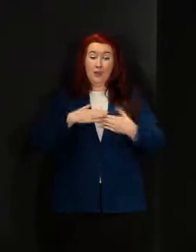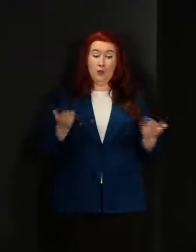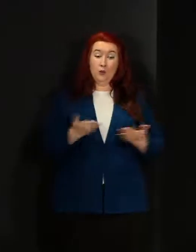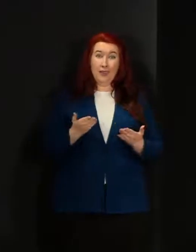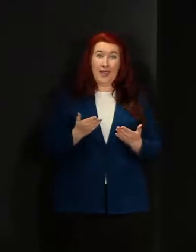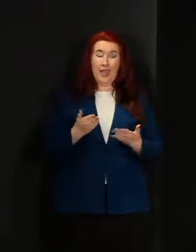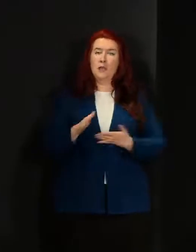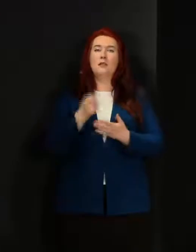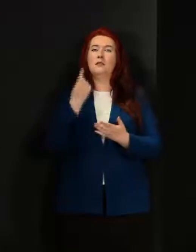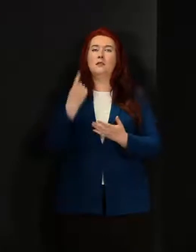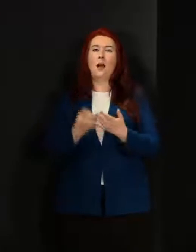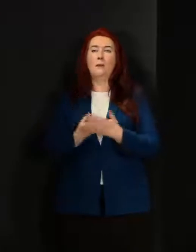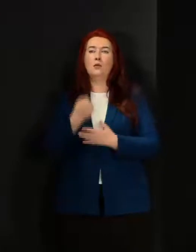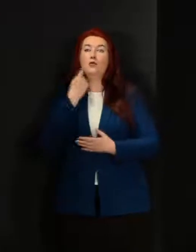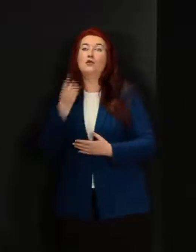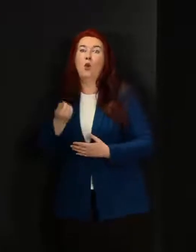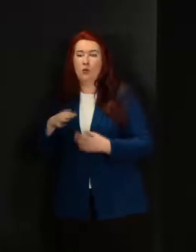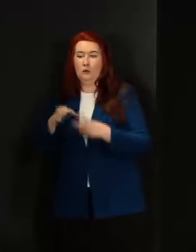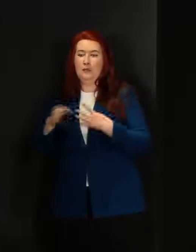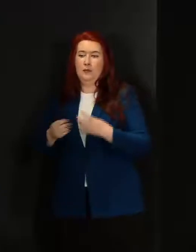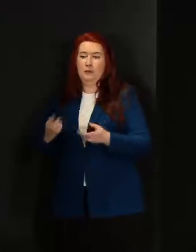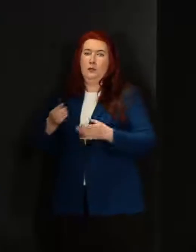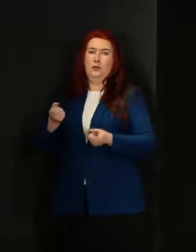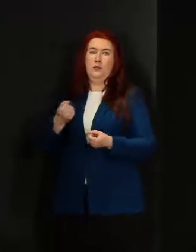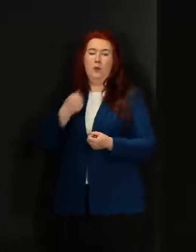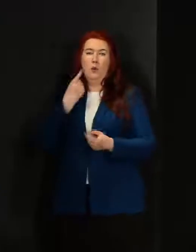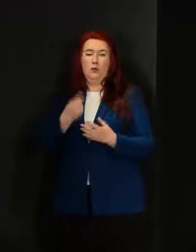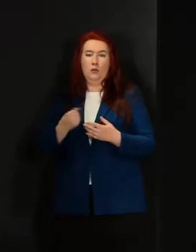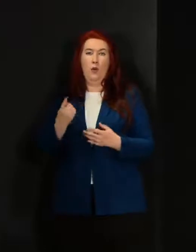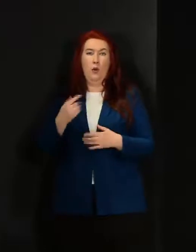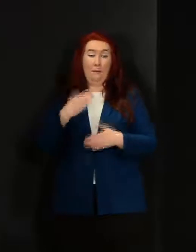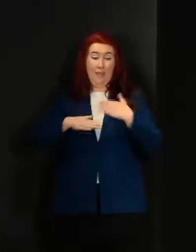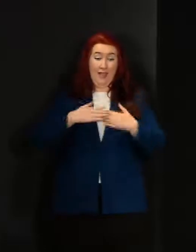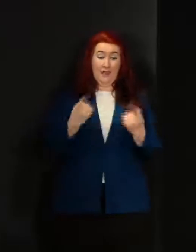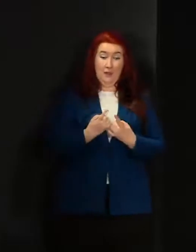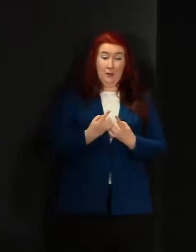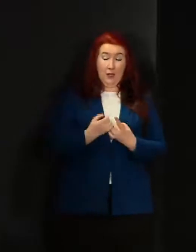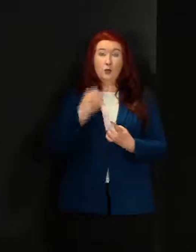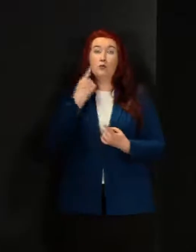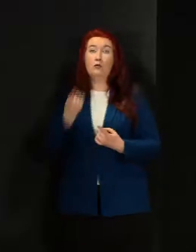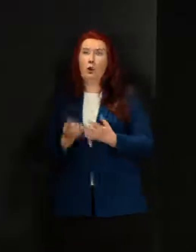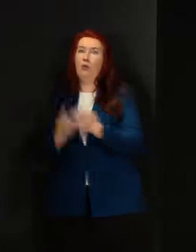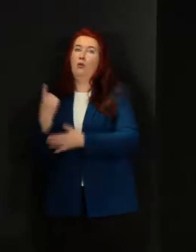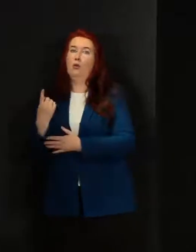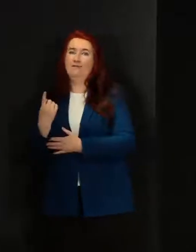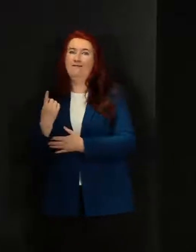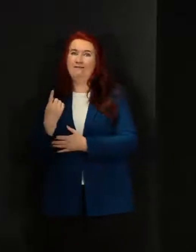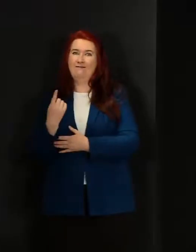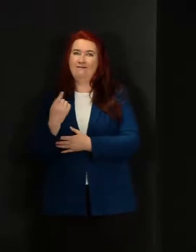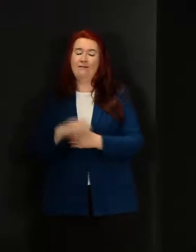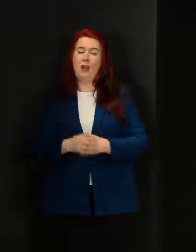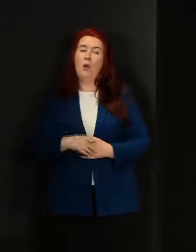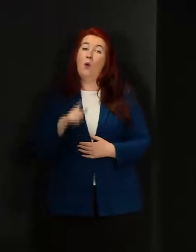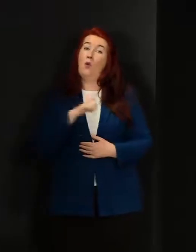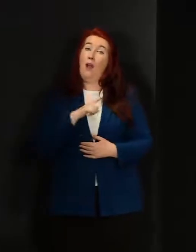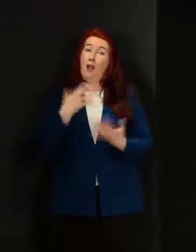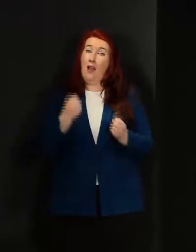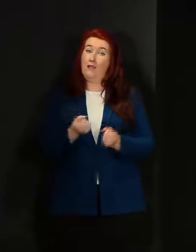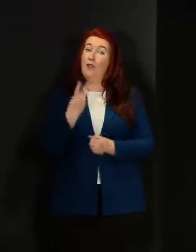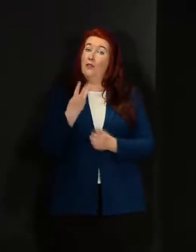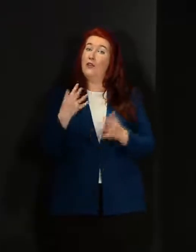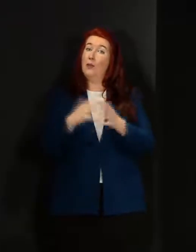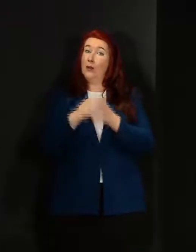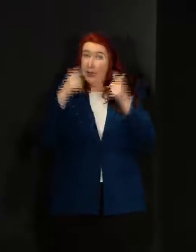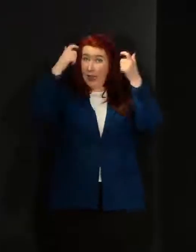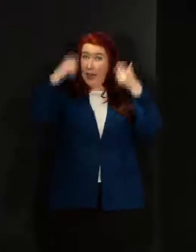it doesn't give you symptoms tomorrow which is one of the real problems the three week legal review is not